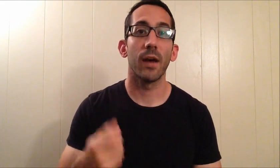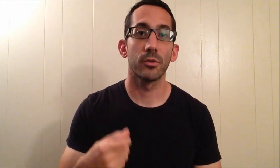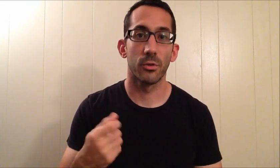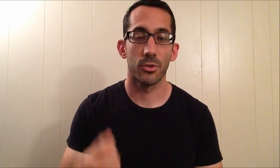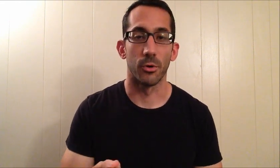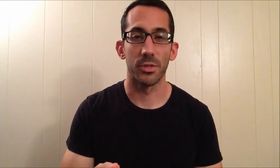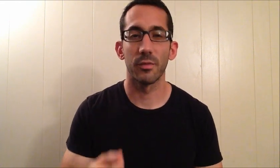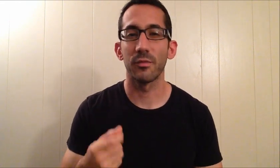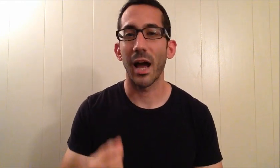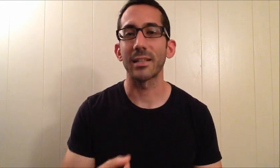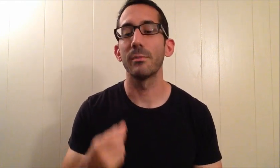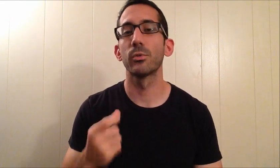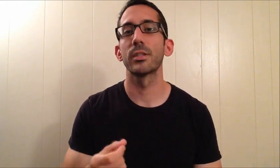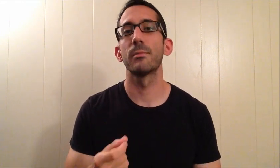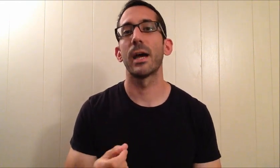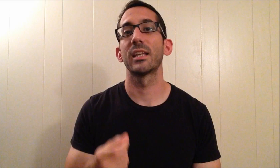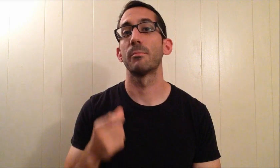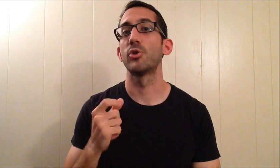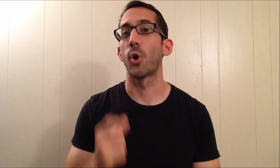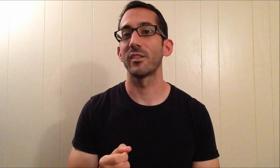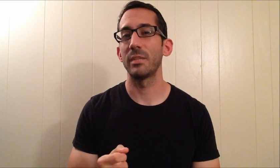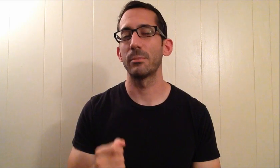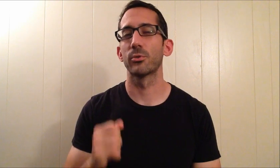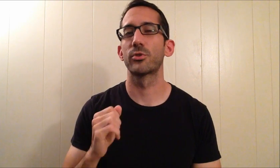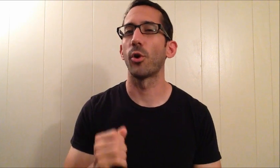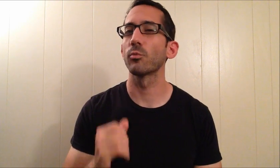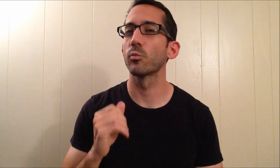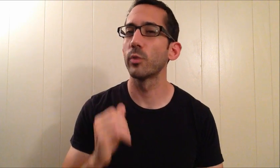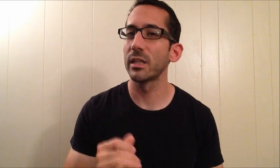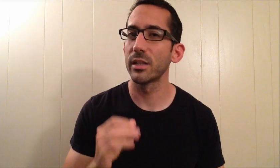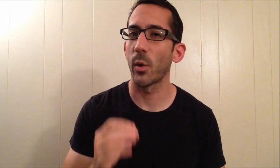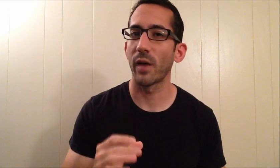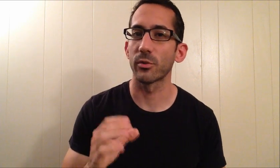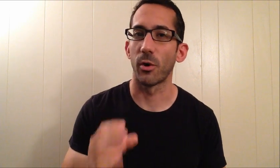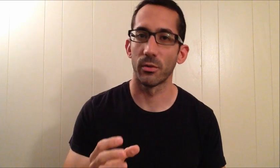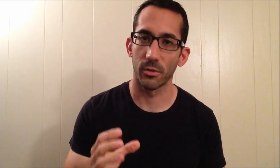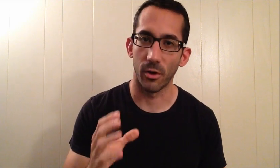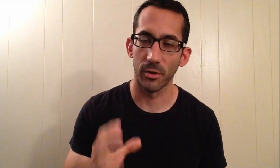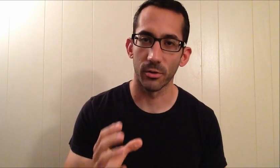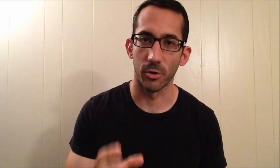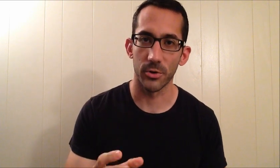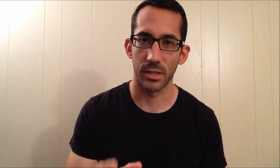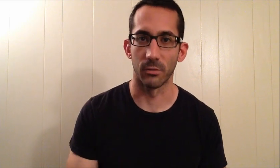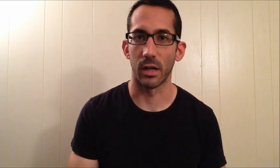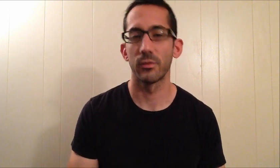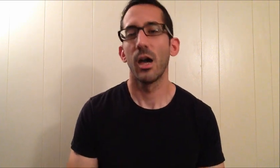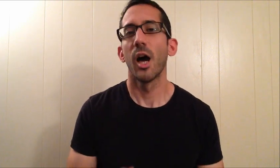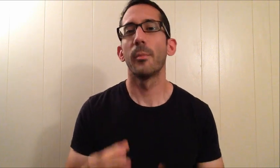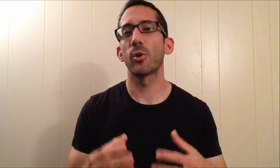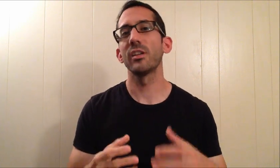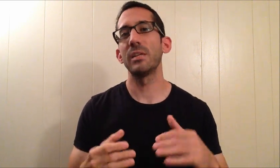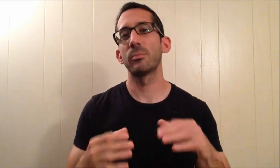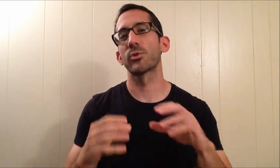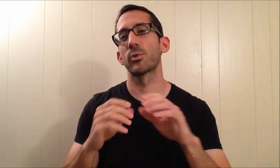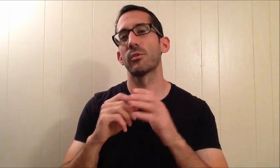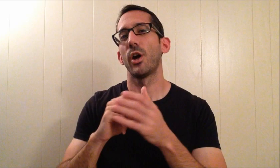after those goals. And in fact, I'd willing to bet that a majority of people don't really go after all their goals in their life. A majority of people sort of